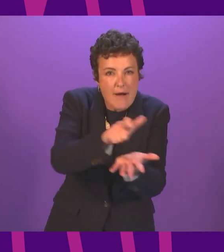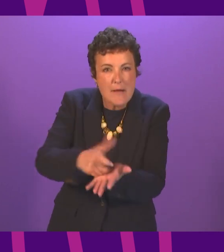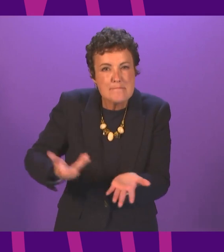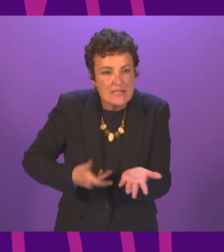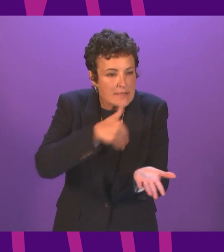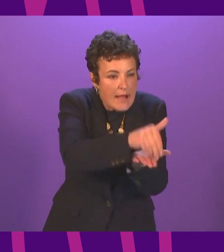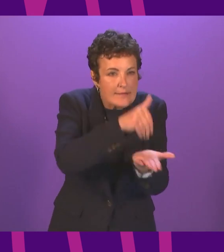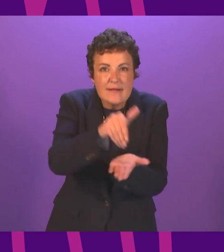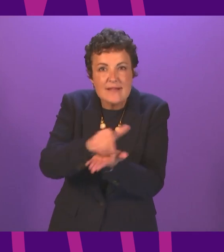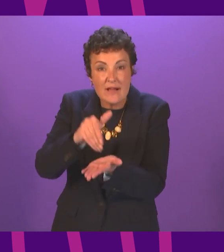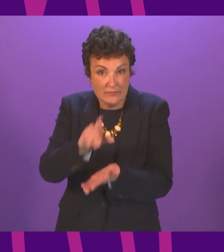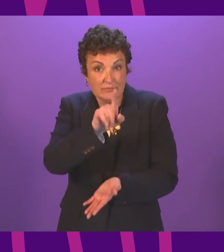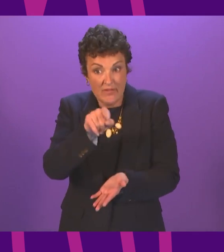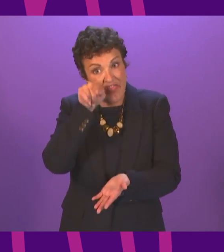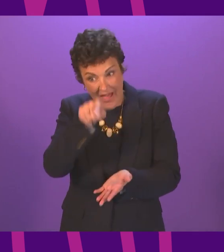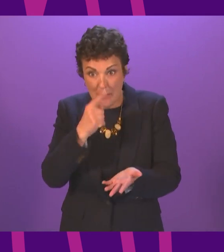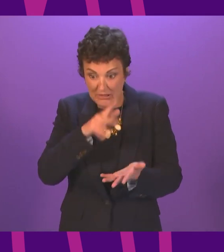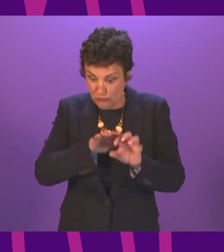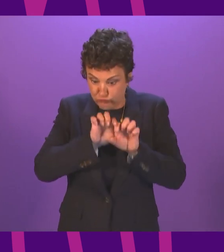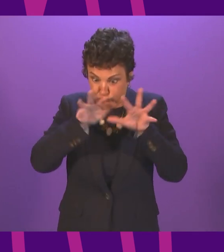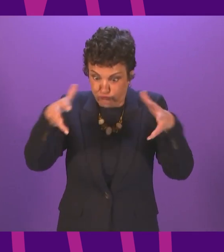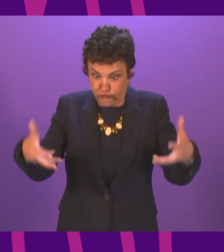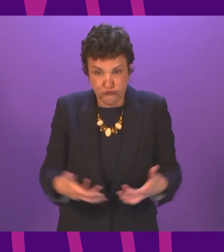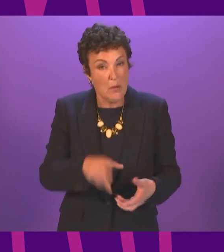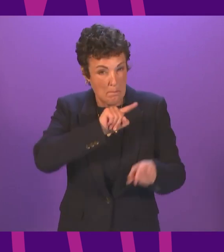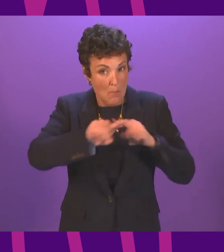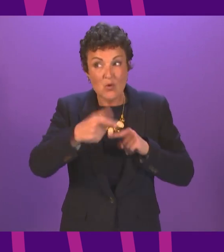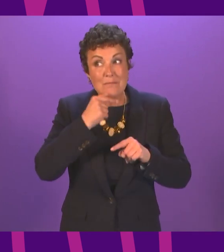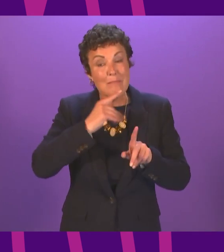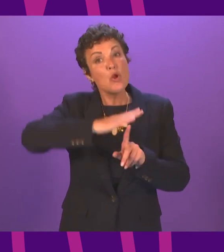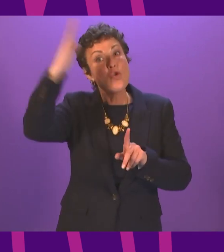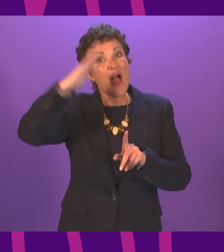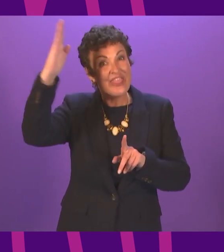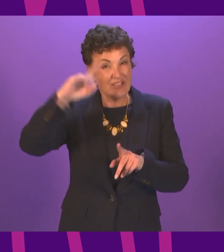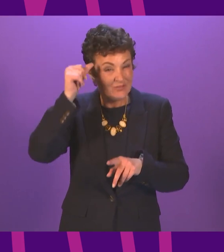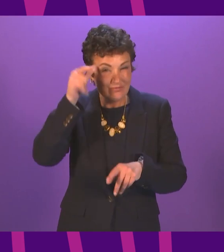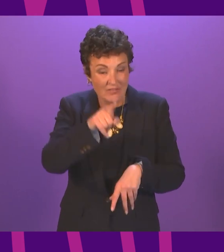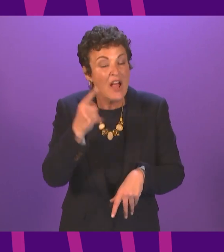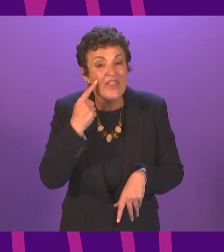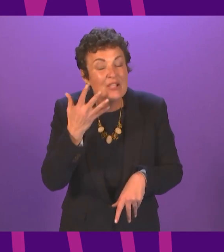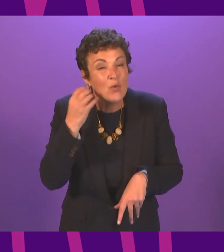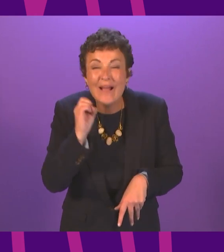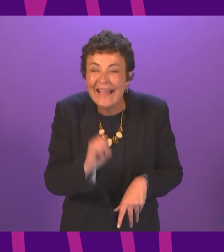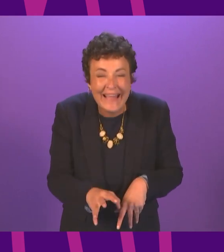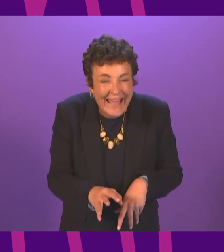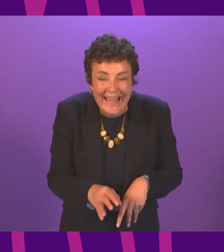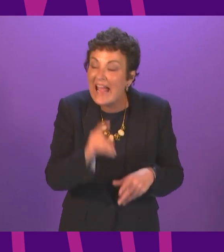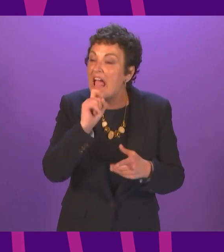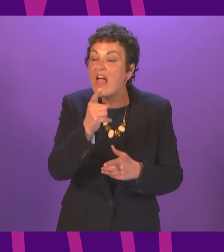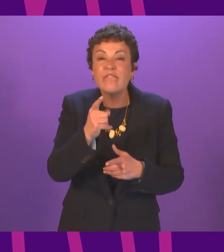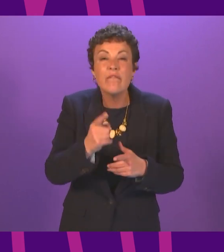model that as the North East of Scotland knows only too well doesn't care about the impacts of boom and bust